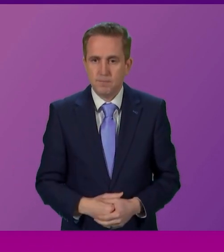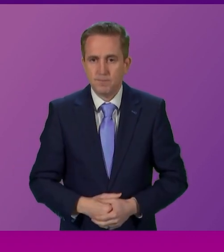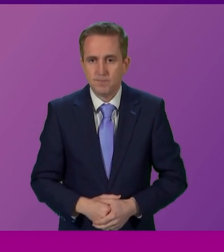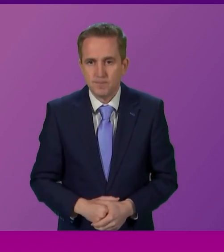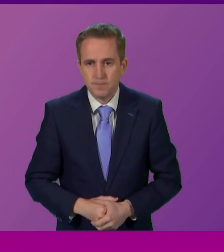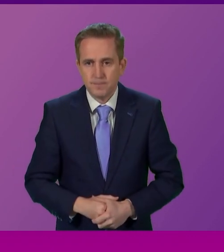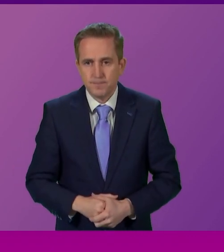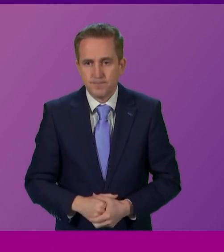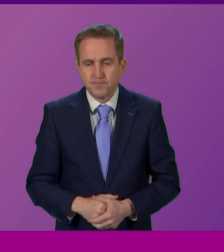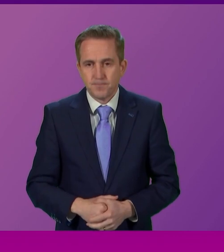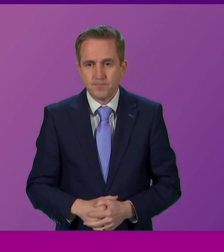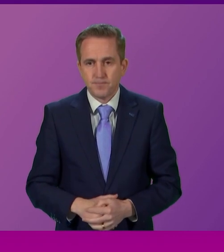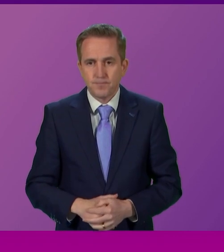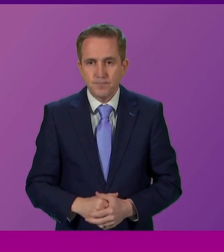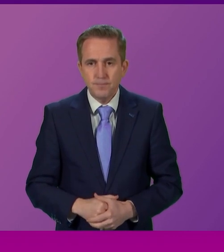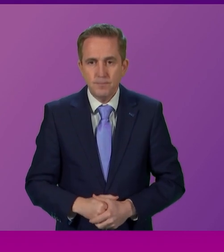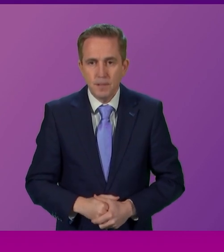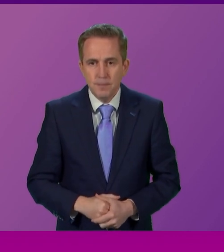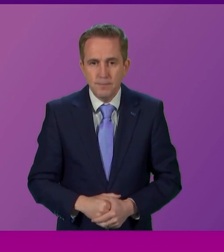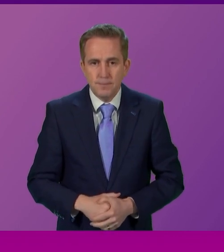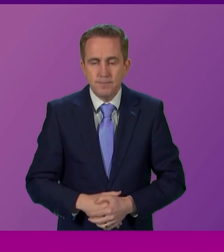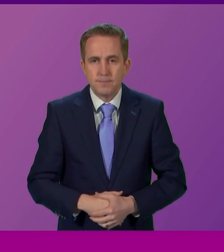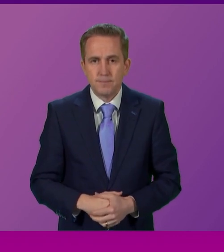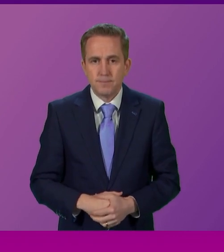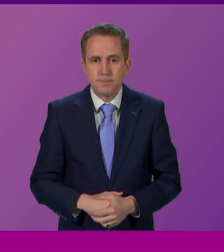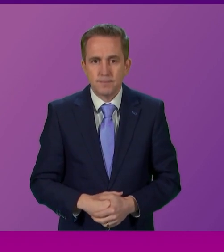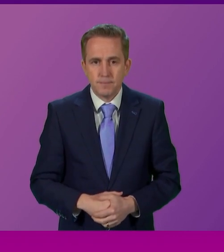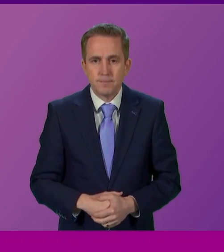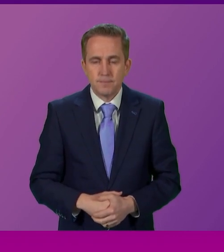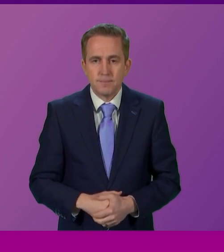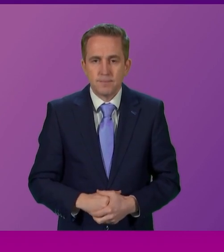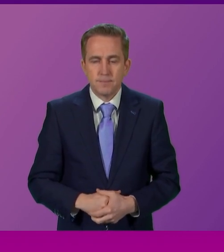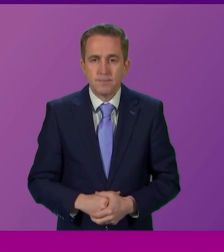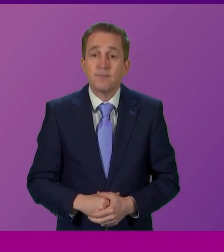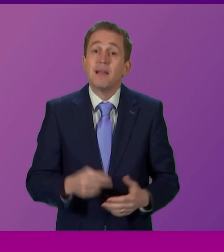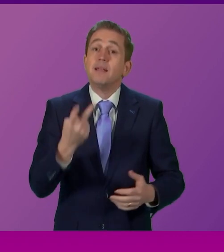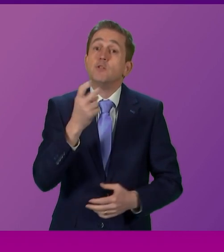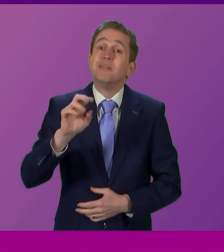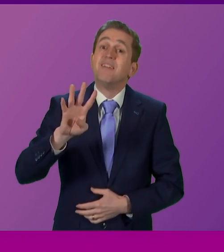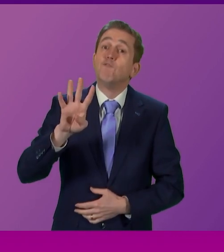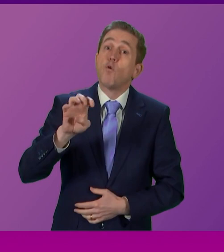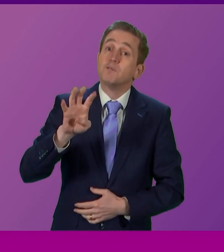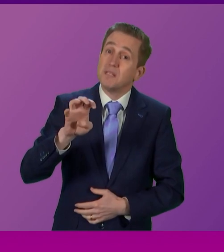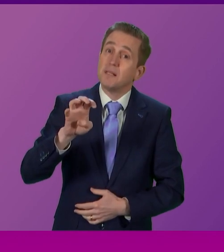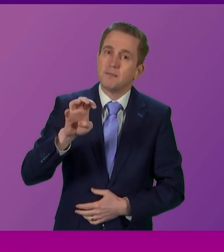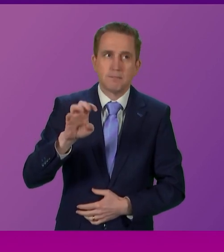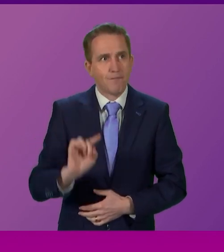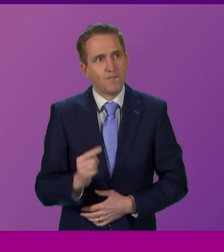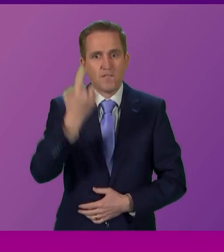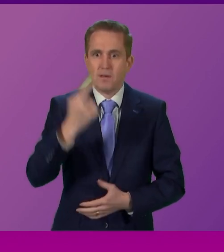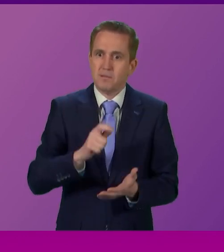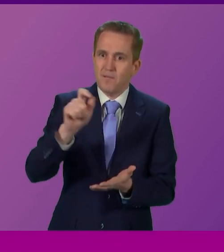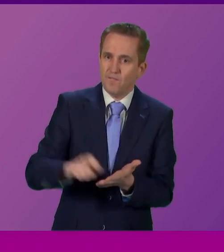now call Emma Roddick to be followed by Michael Mara, up to four minutes. Roddick. Thank you, Presiding Officer. In 2014, I got to vote for the first time